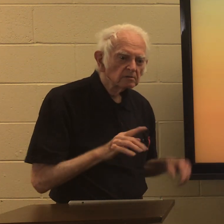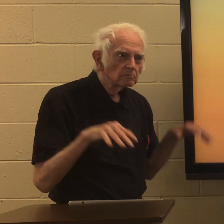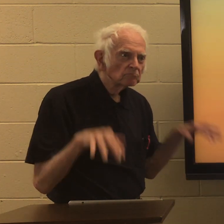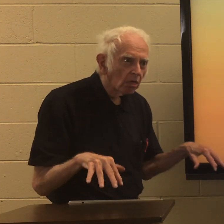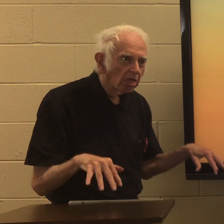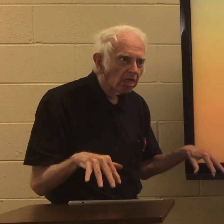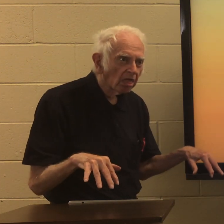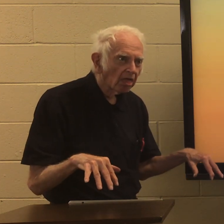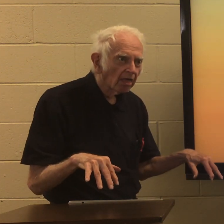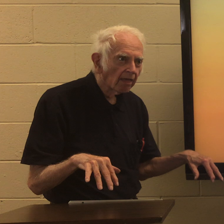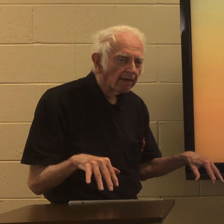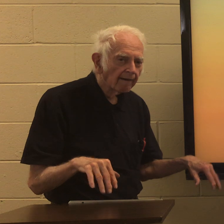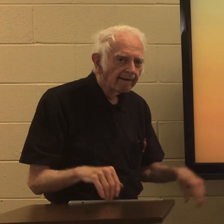answer. They were shocked.